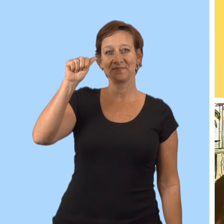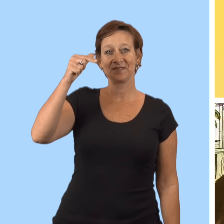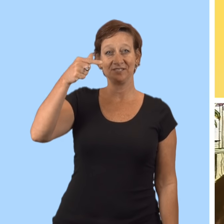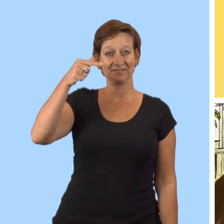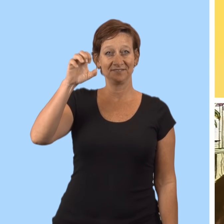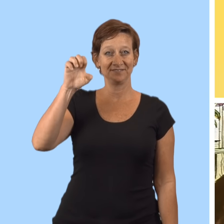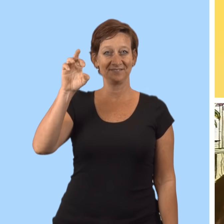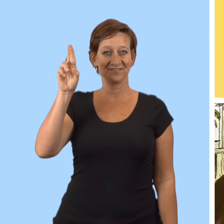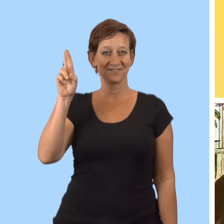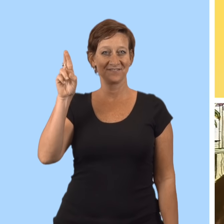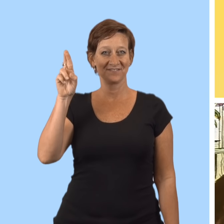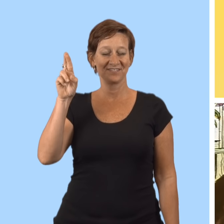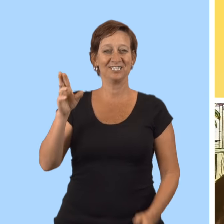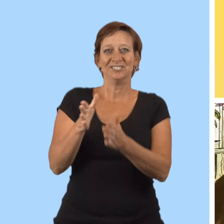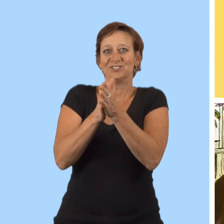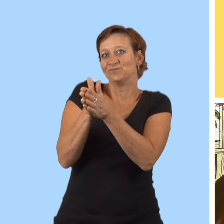eager, eager